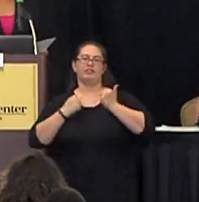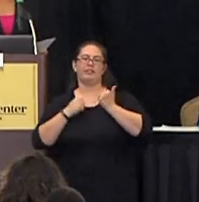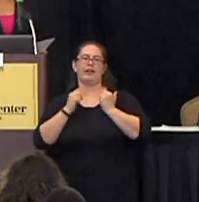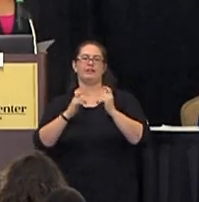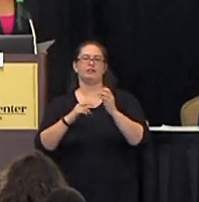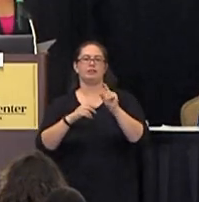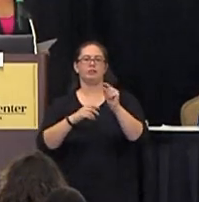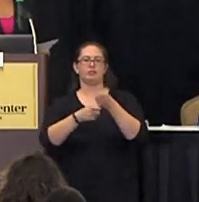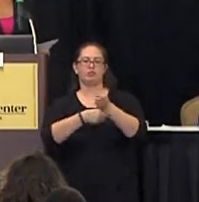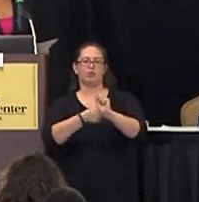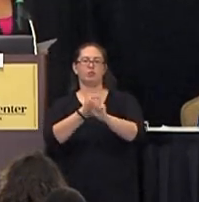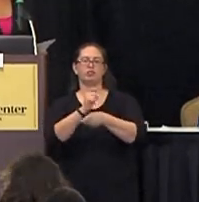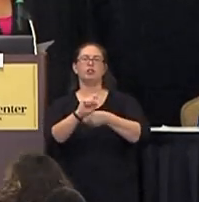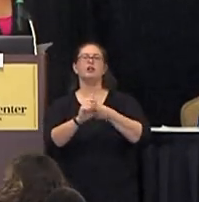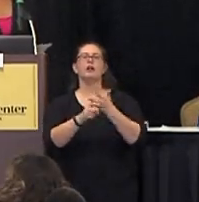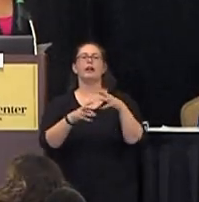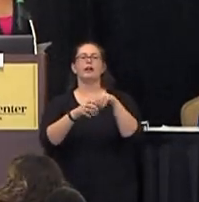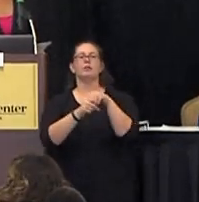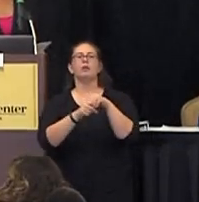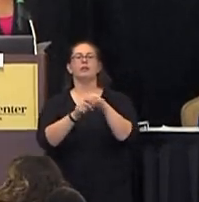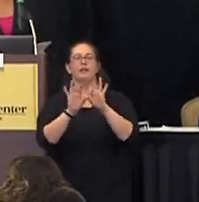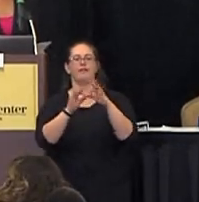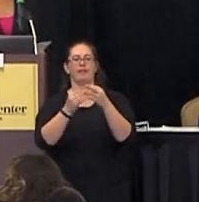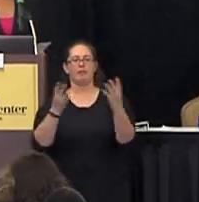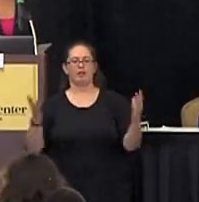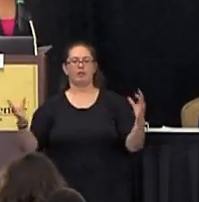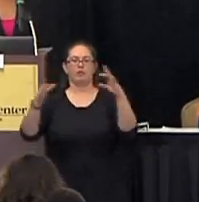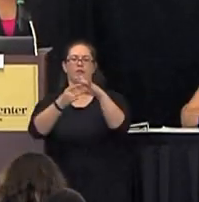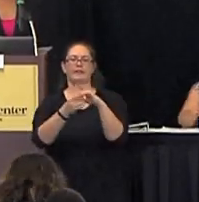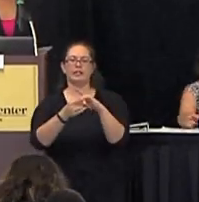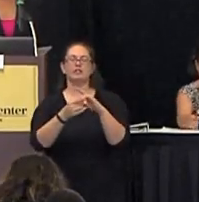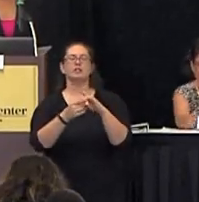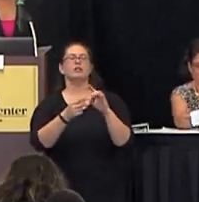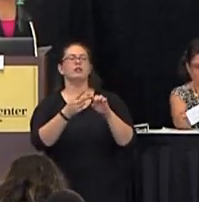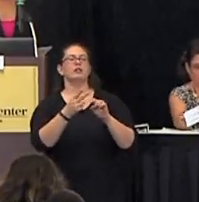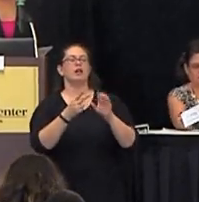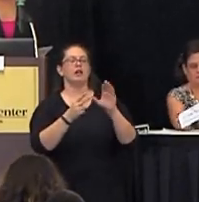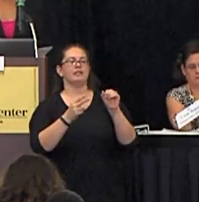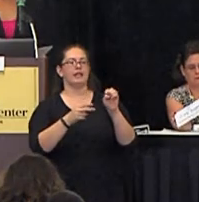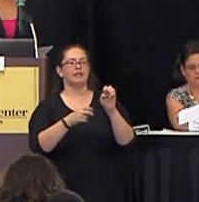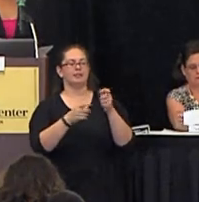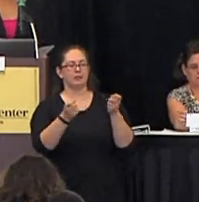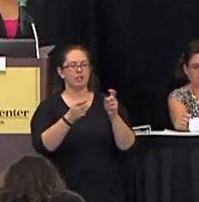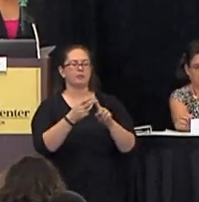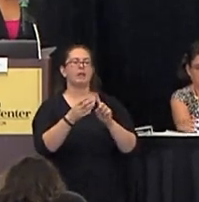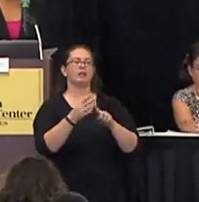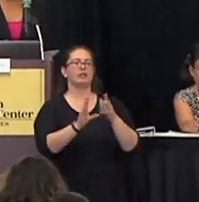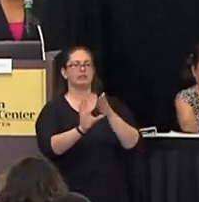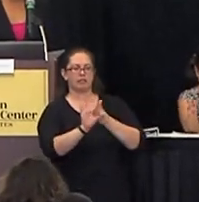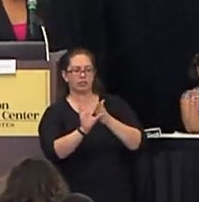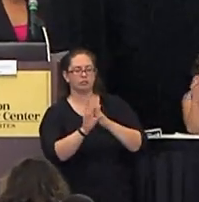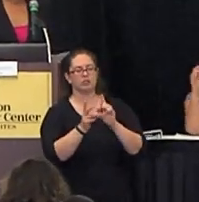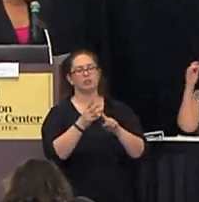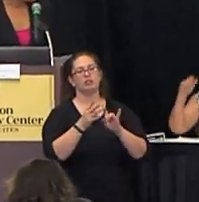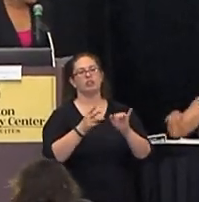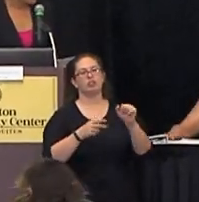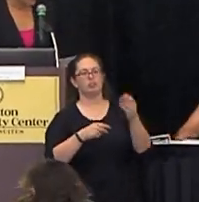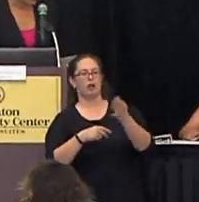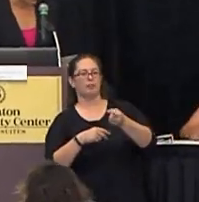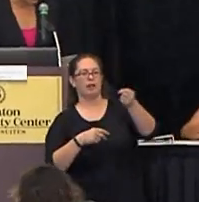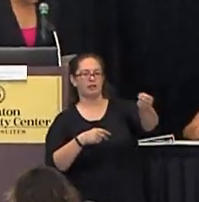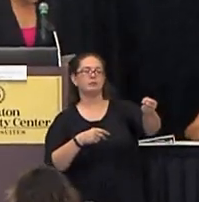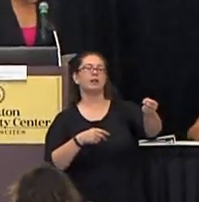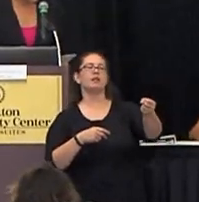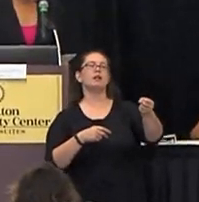of services including family reunifications assistance case management psychiatry job placement our